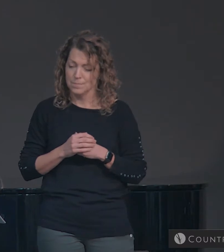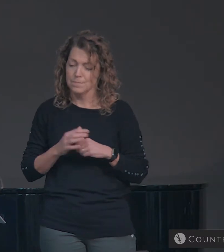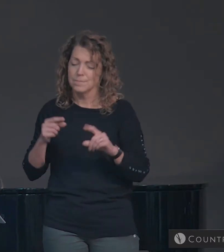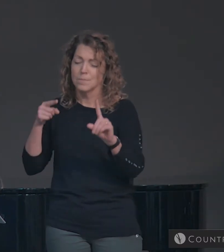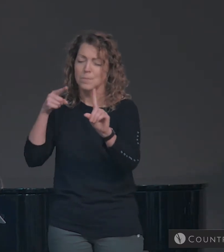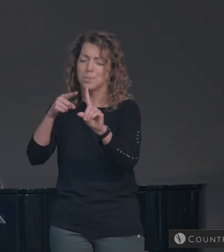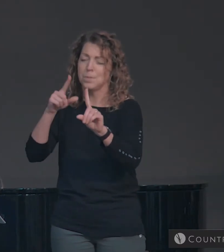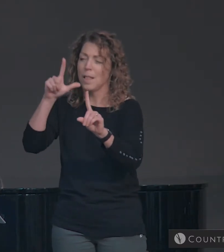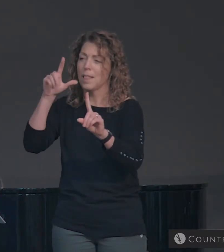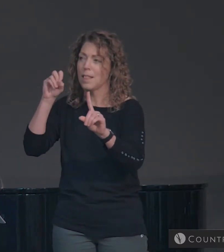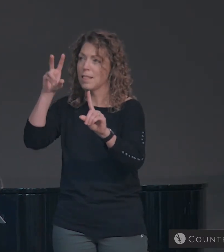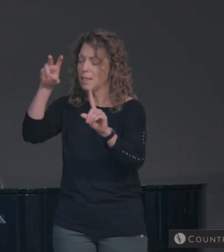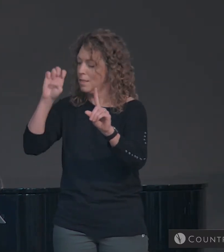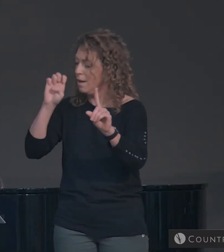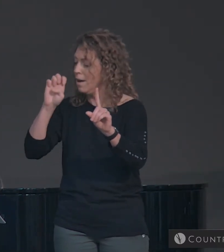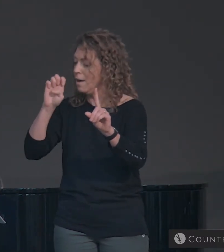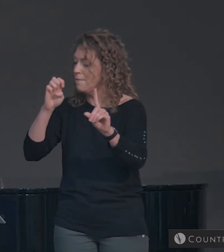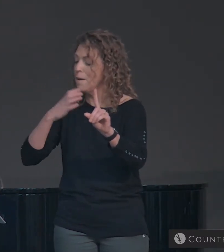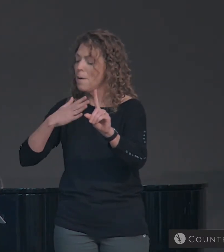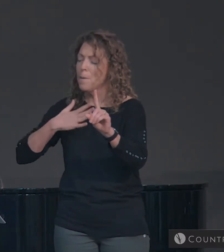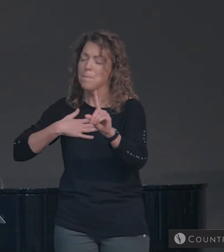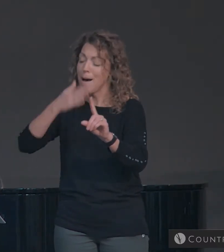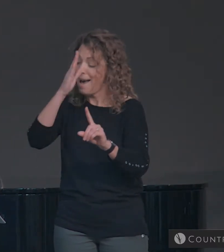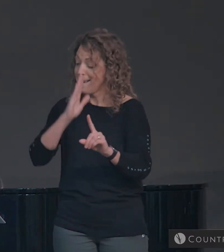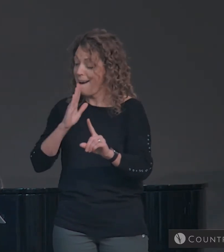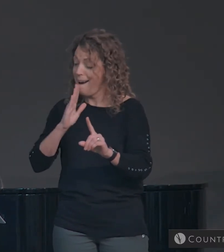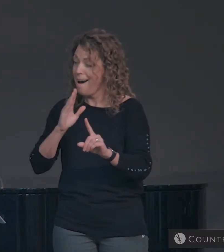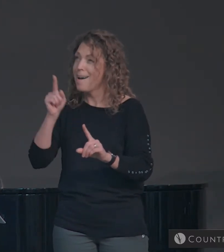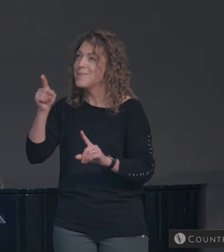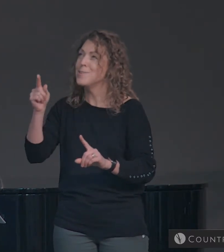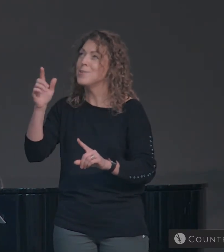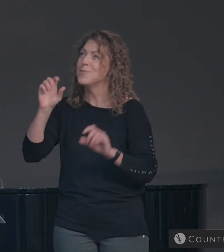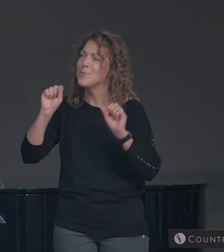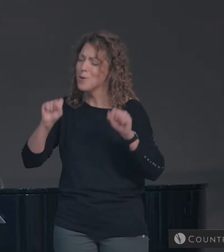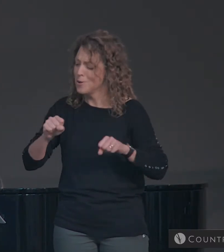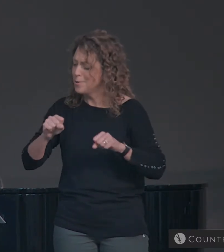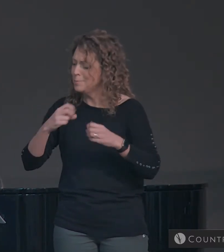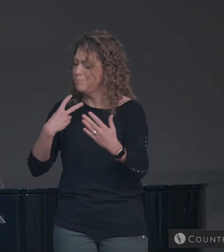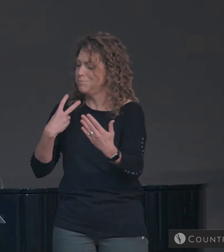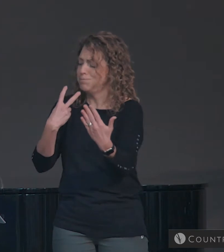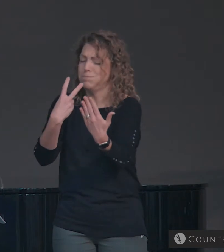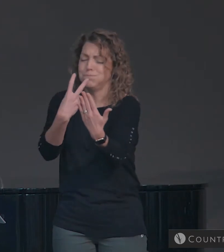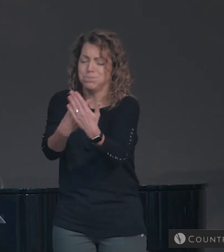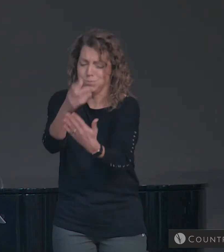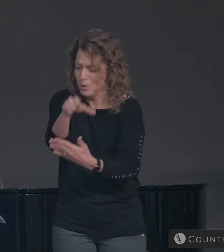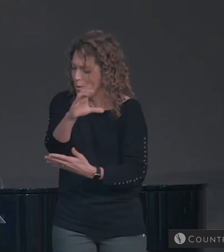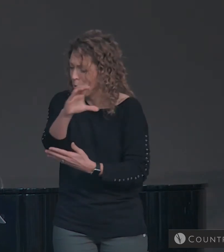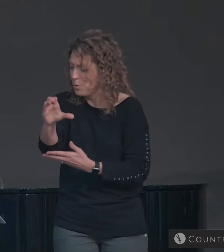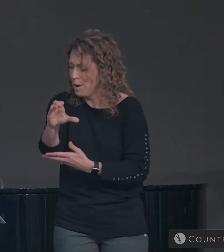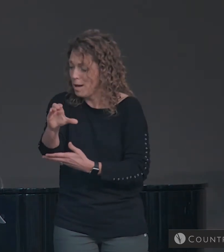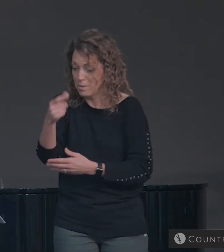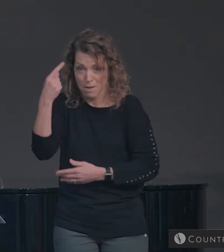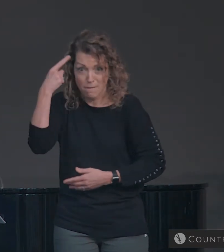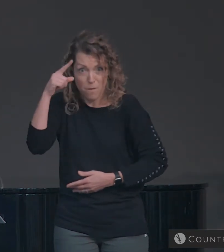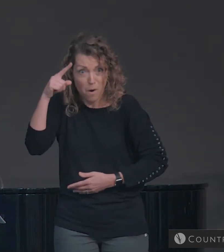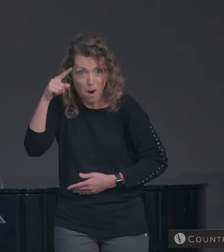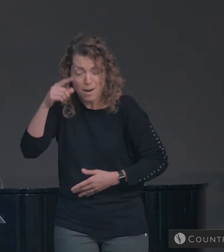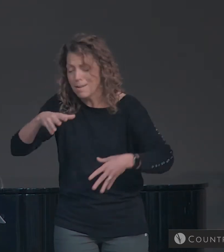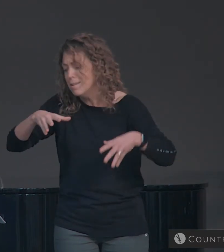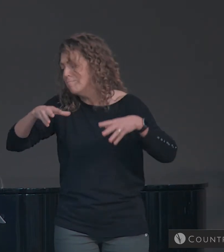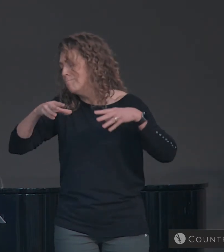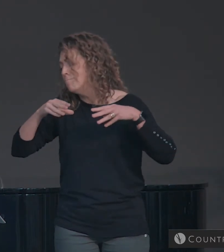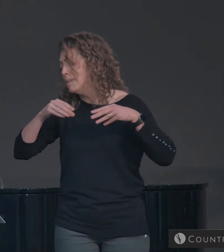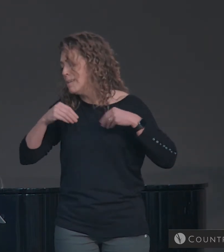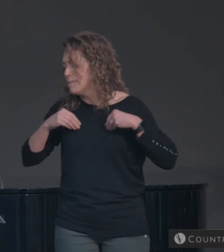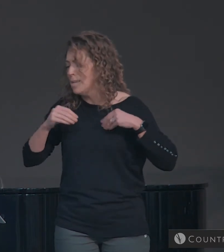What love, my God, would hold you to the tree. To bear